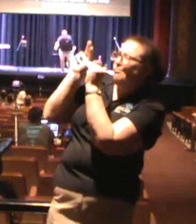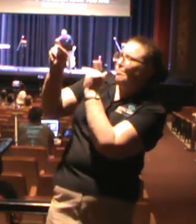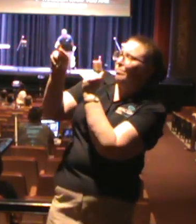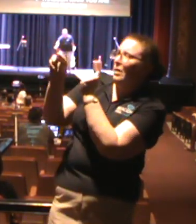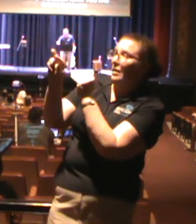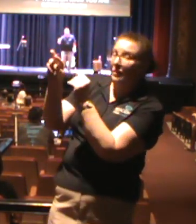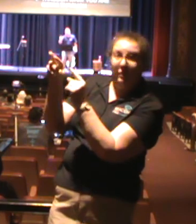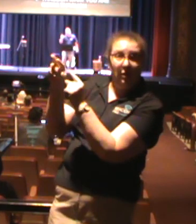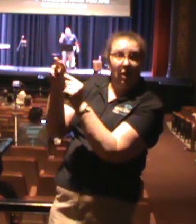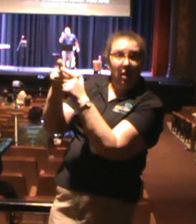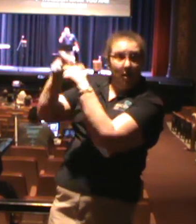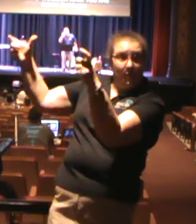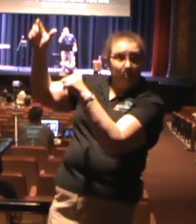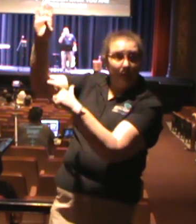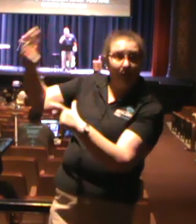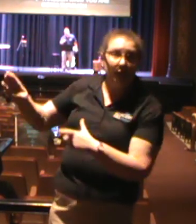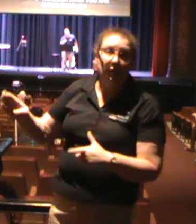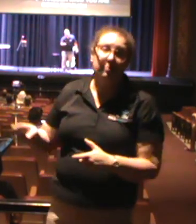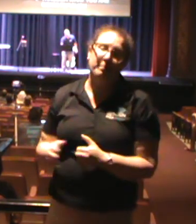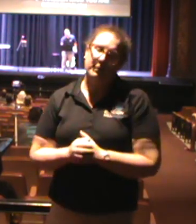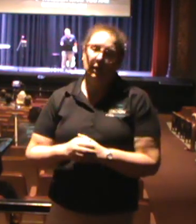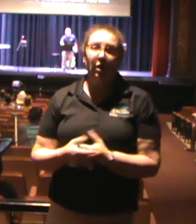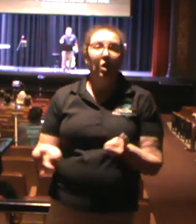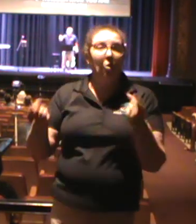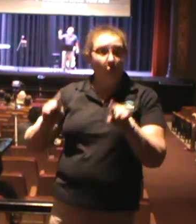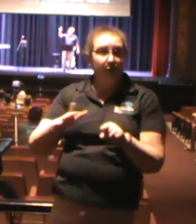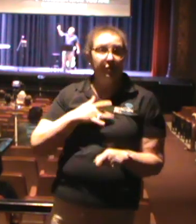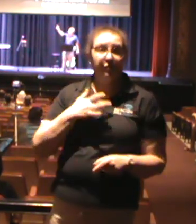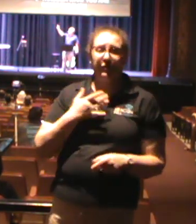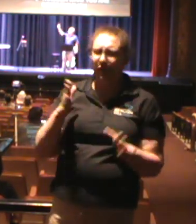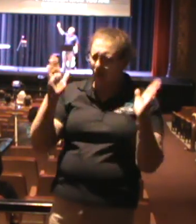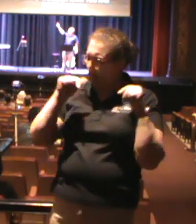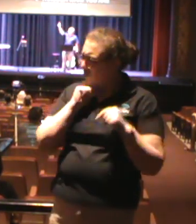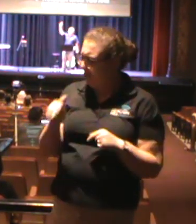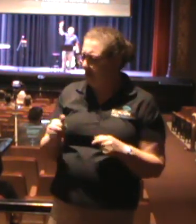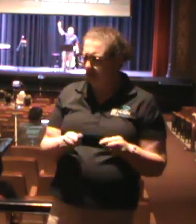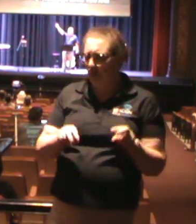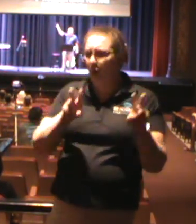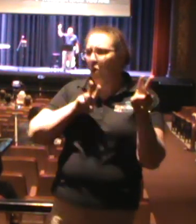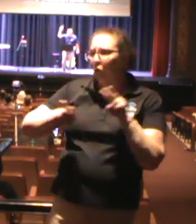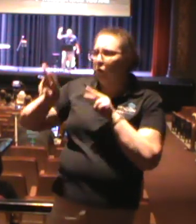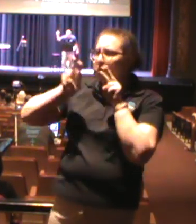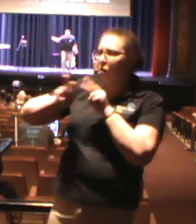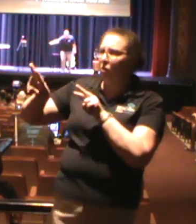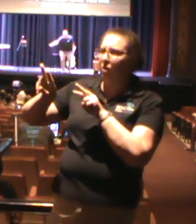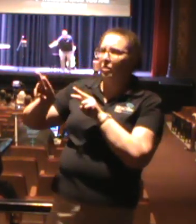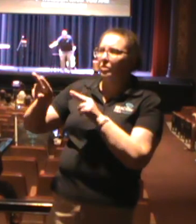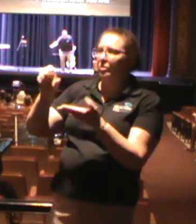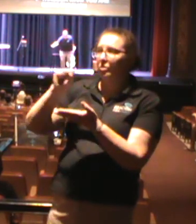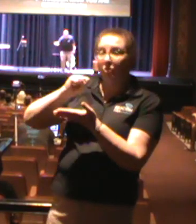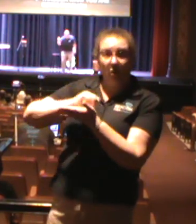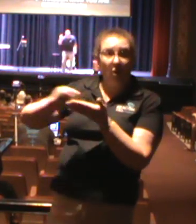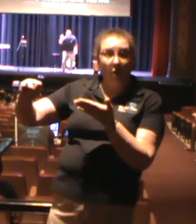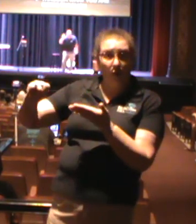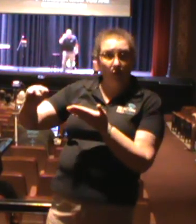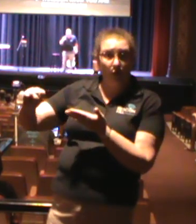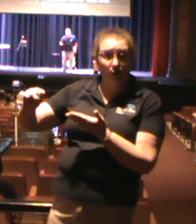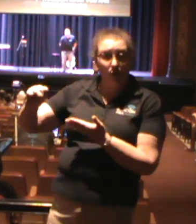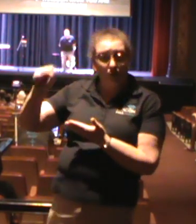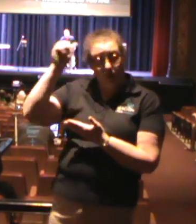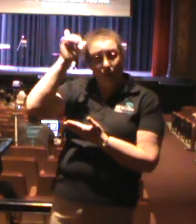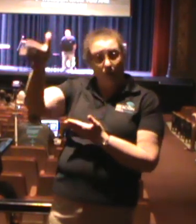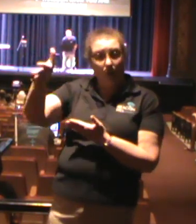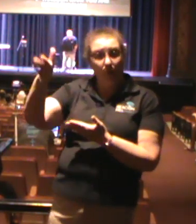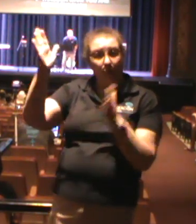sir. So when you feel hopeless, look to the author of hope, and his name is Jesus. Don't let